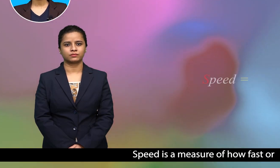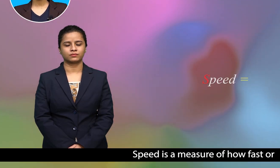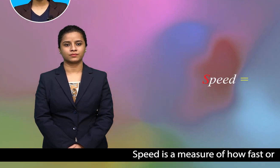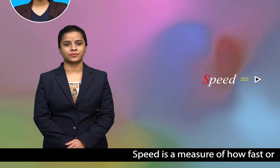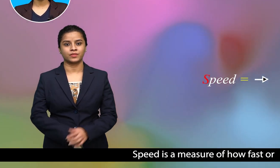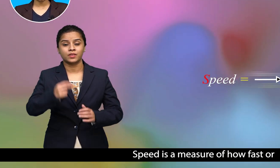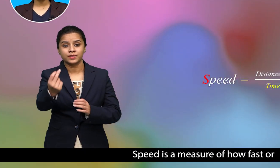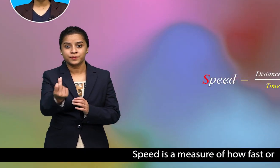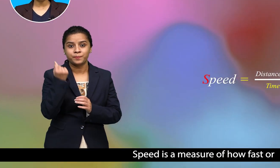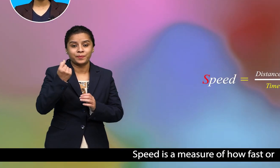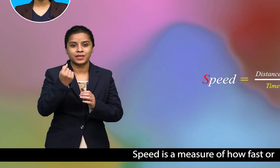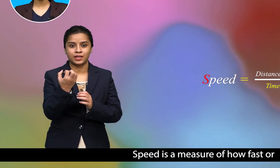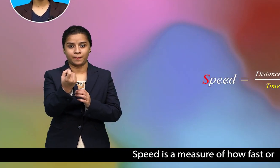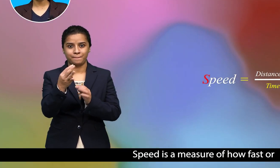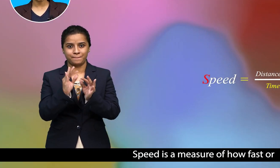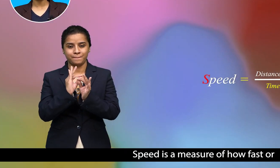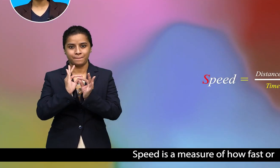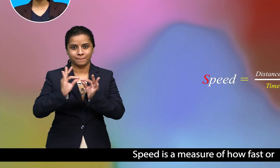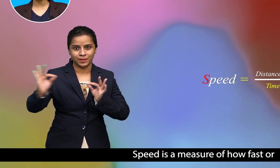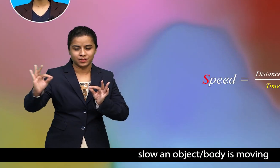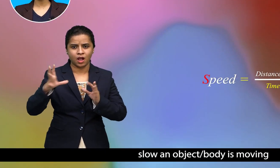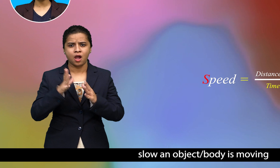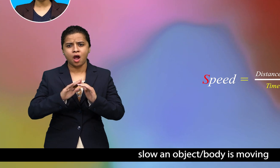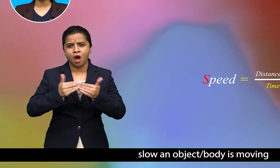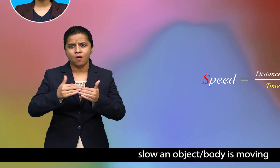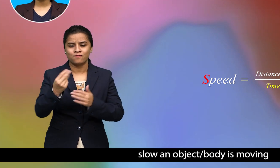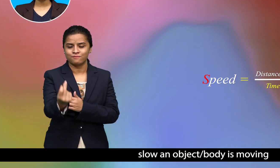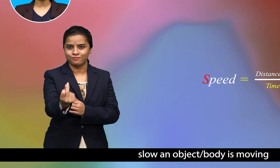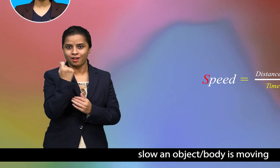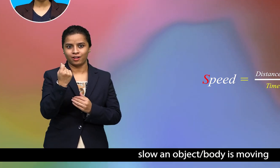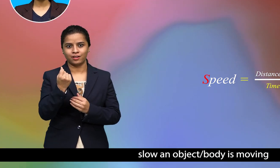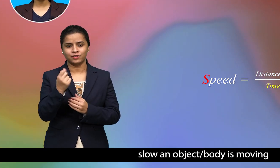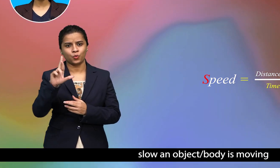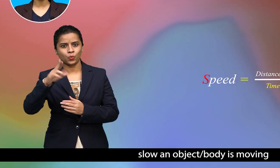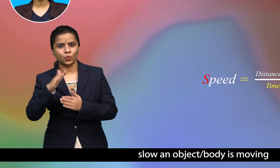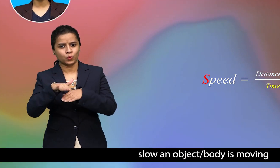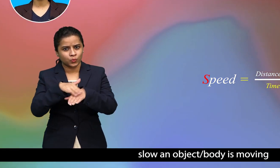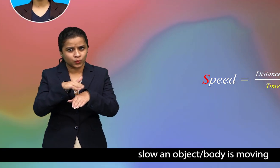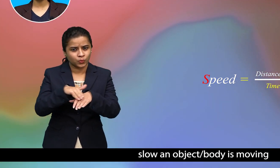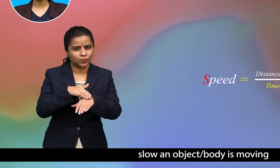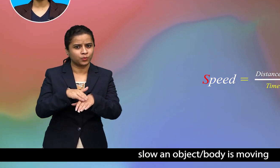speed is a measure of how fast or slow an object or body is moving